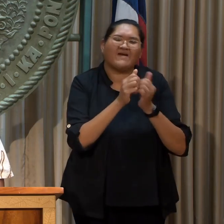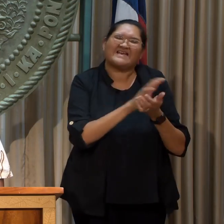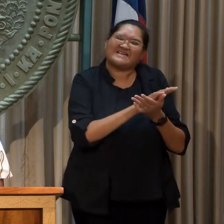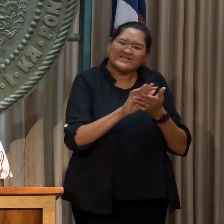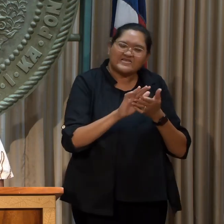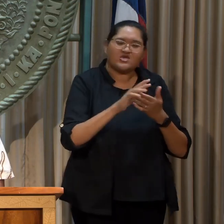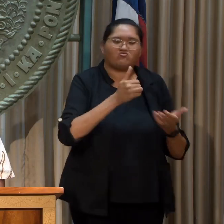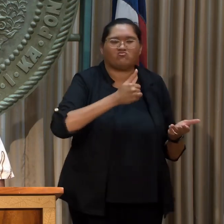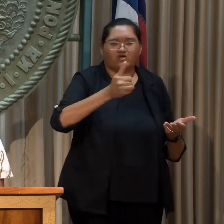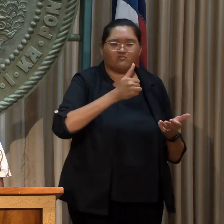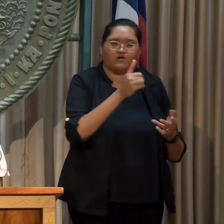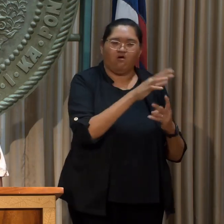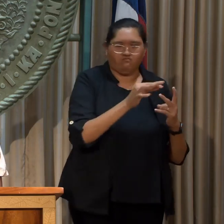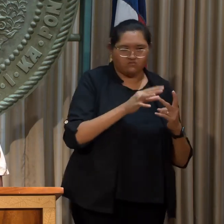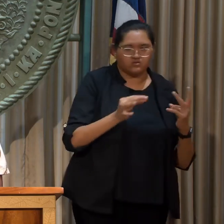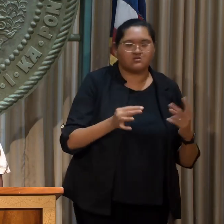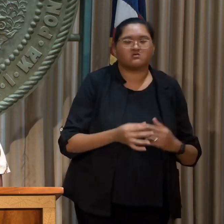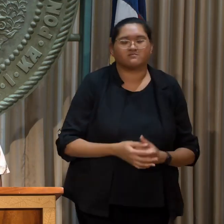choices.